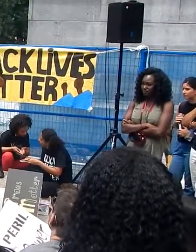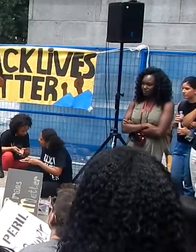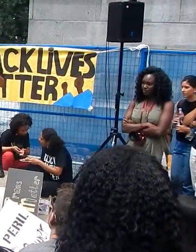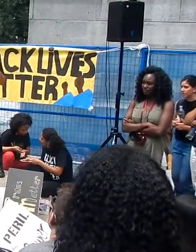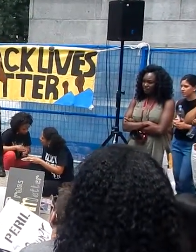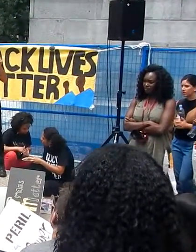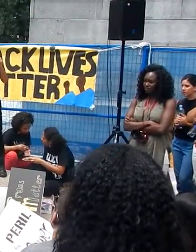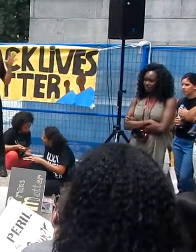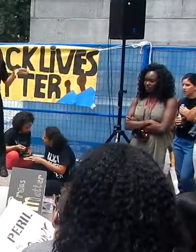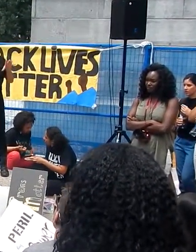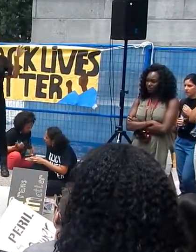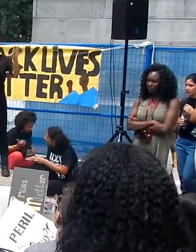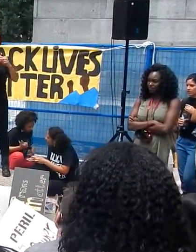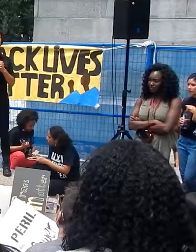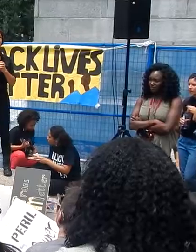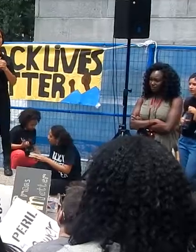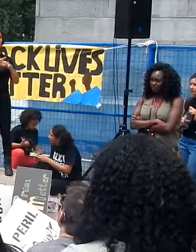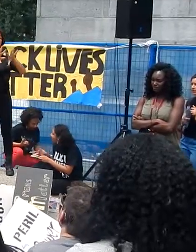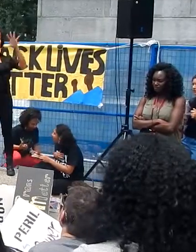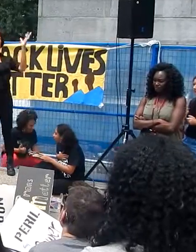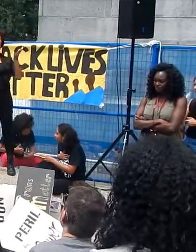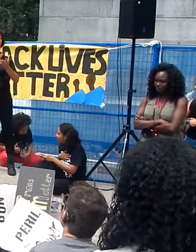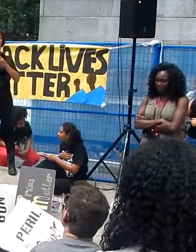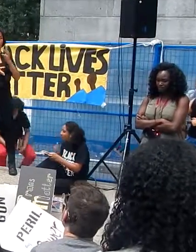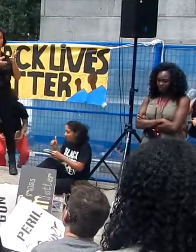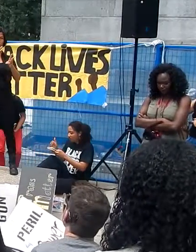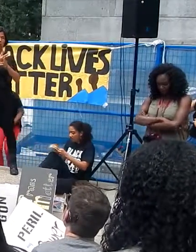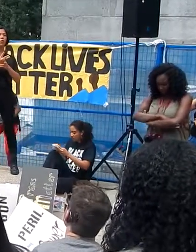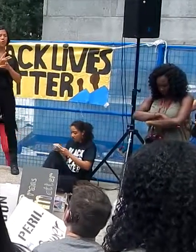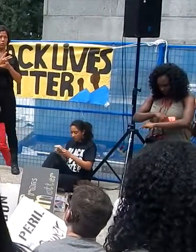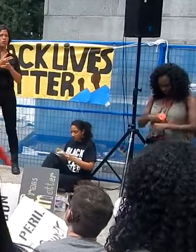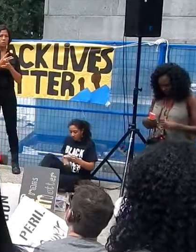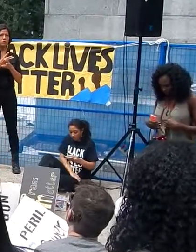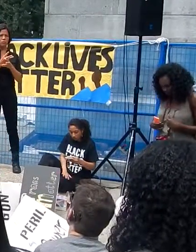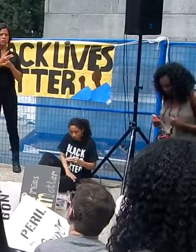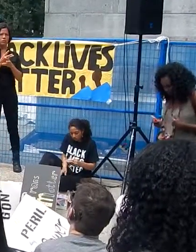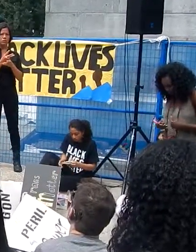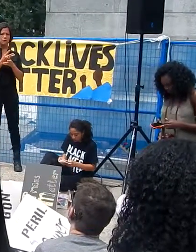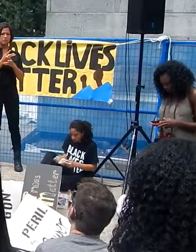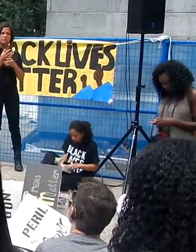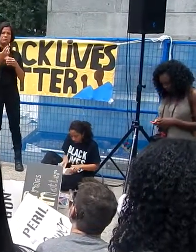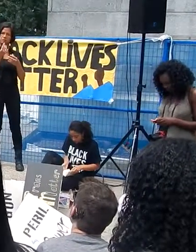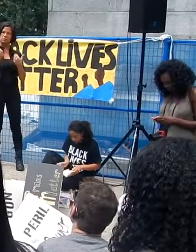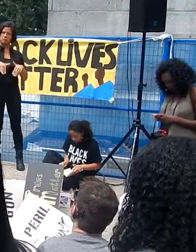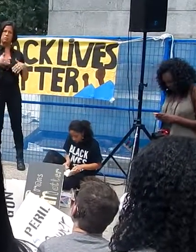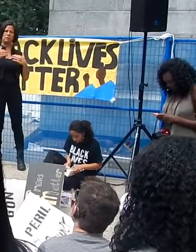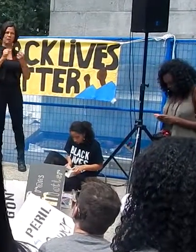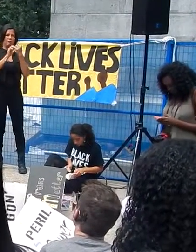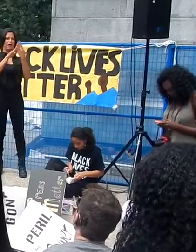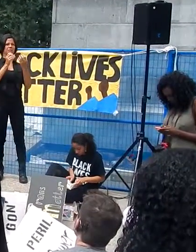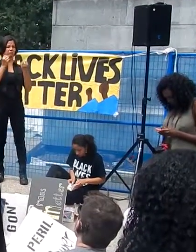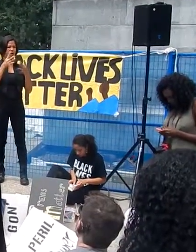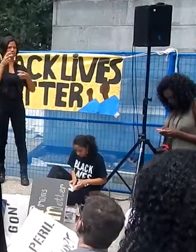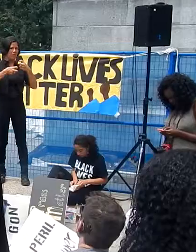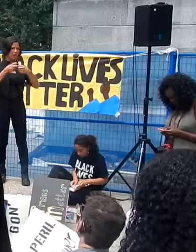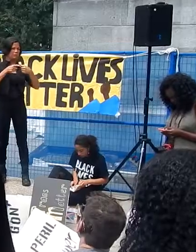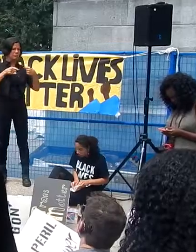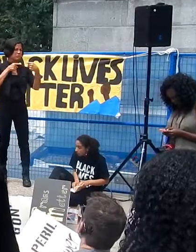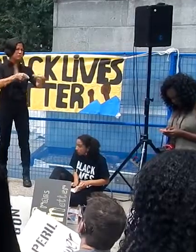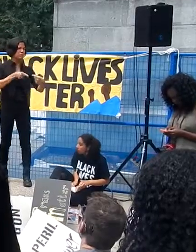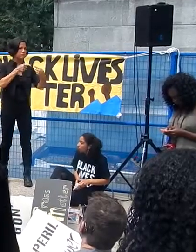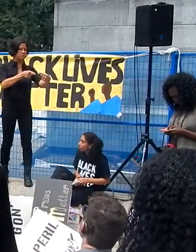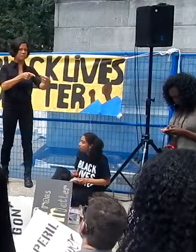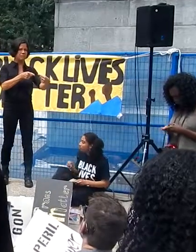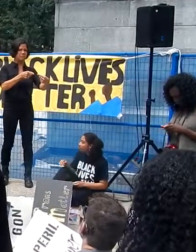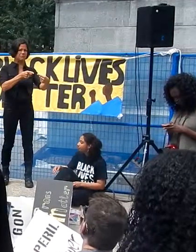We globally have been gripping with a number of critical questions, the fundamental questions confronting